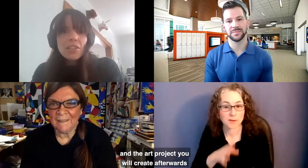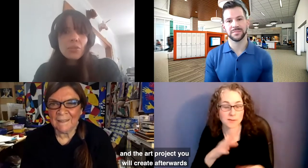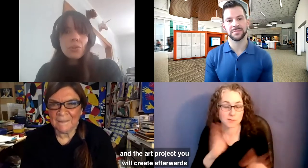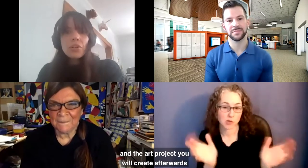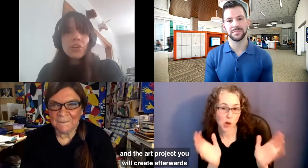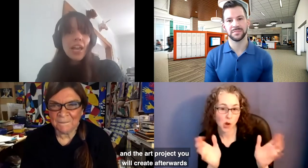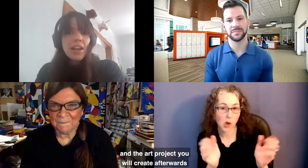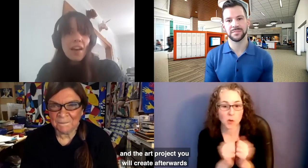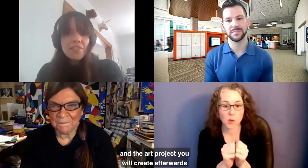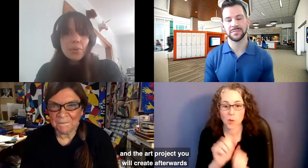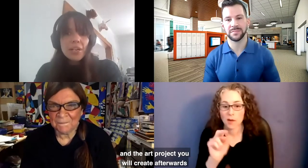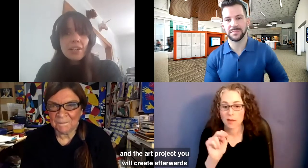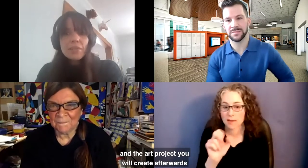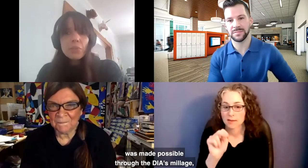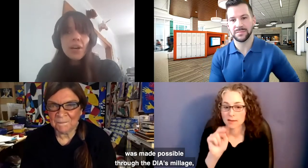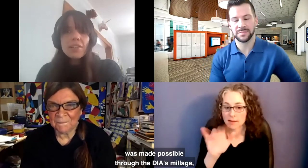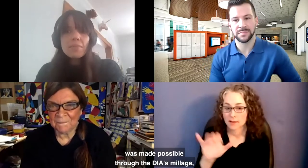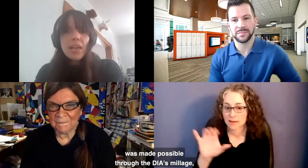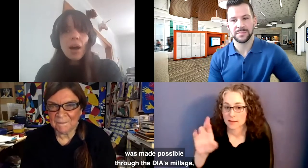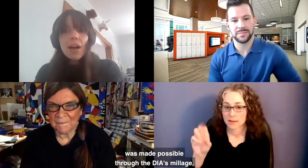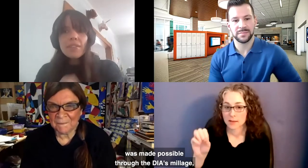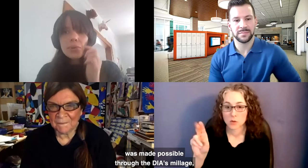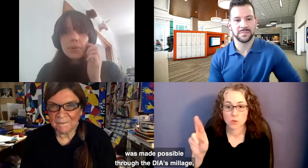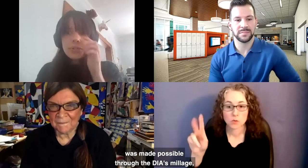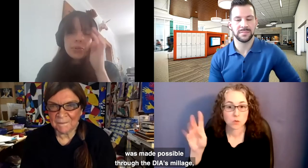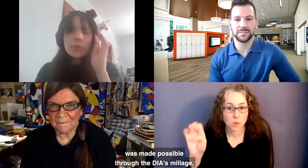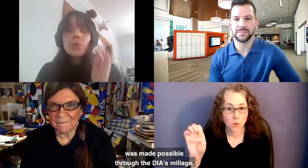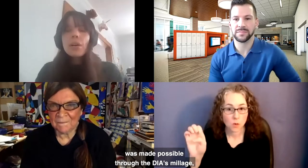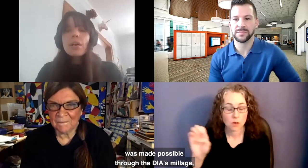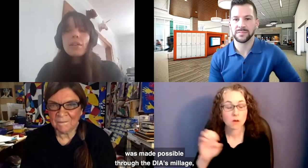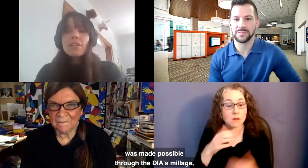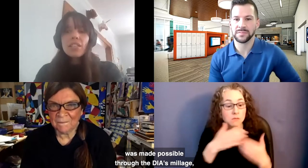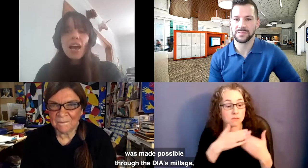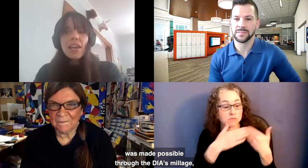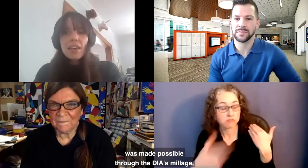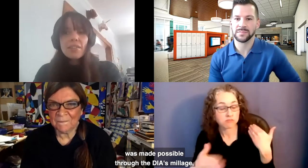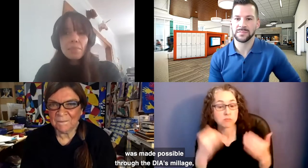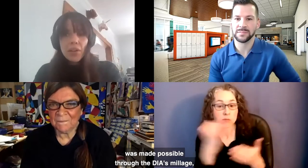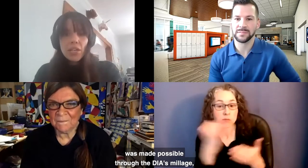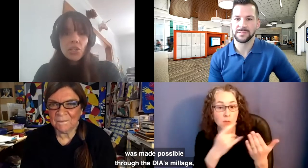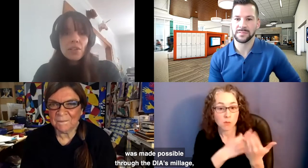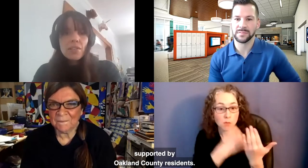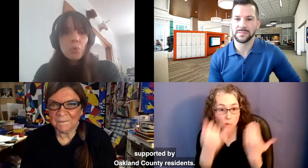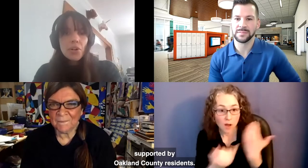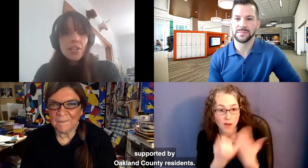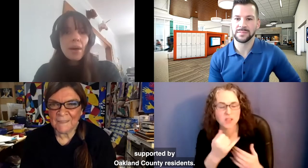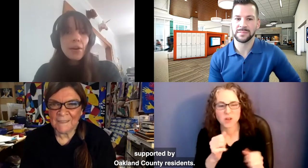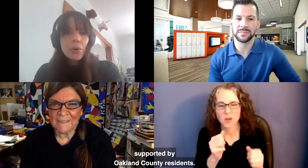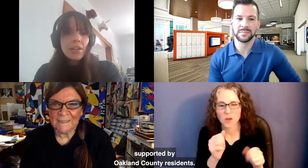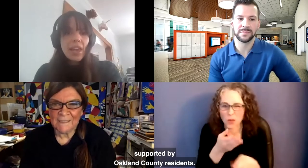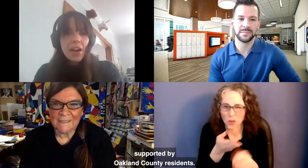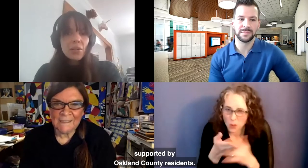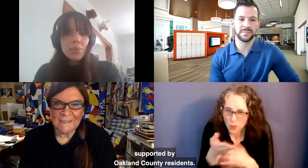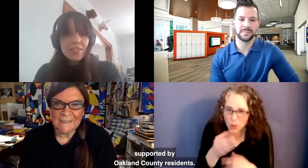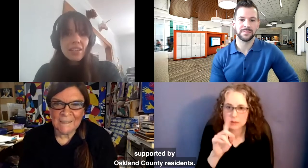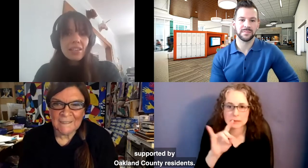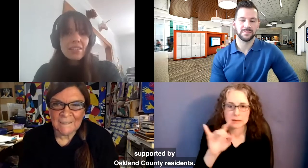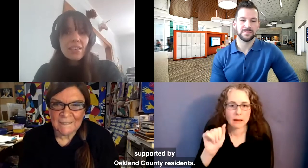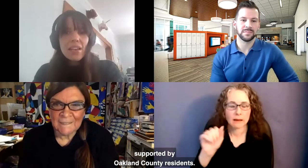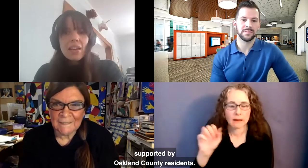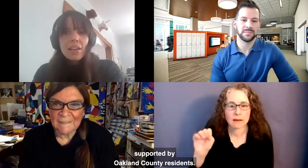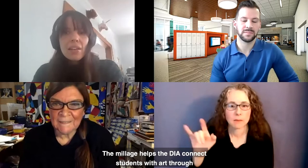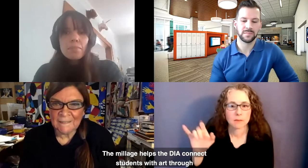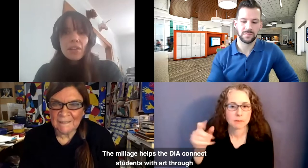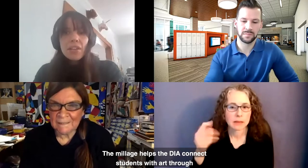project you will create afterwards was made possible through the DIA's millage, supported by Oakland County residents.